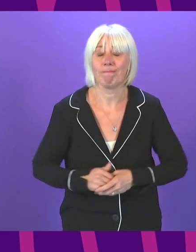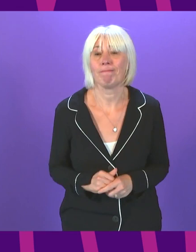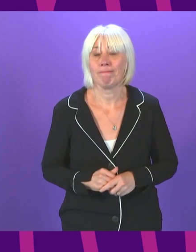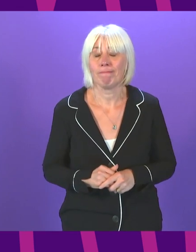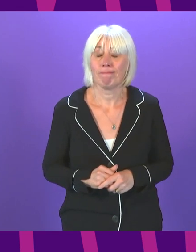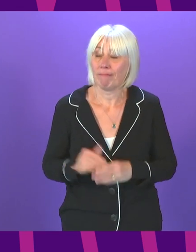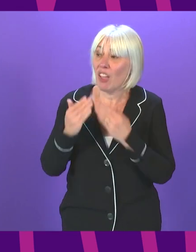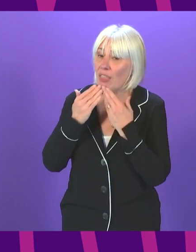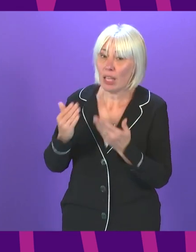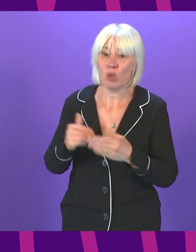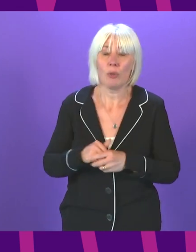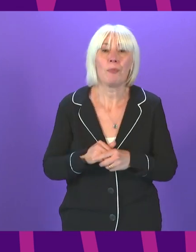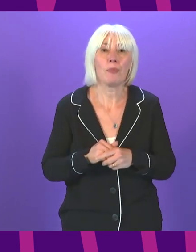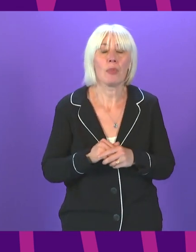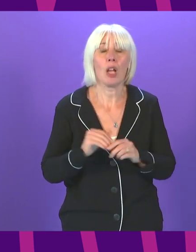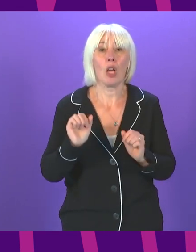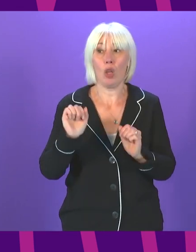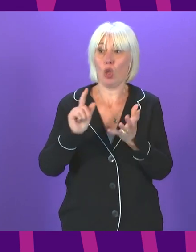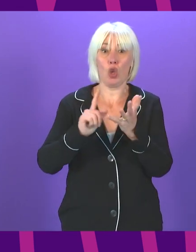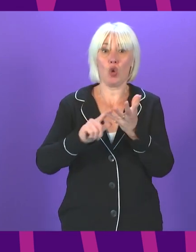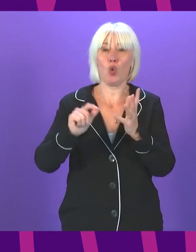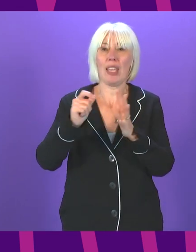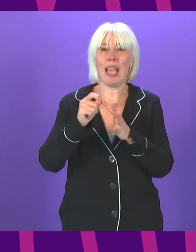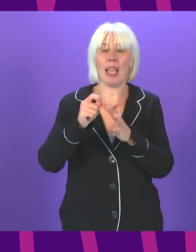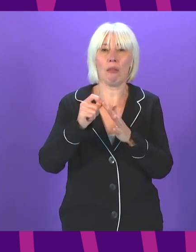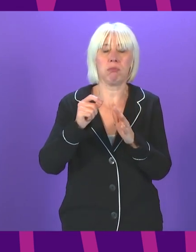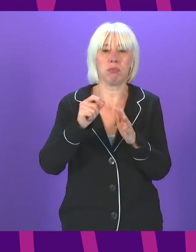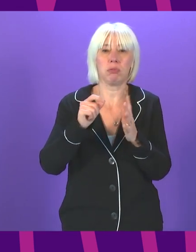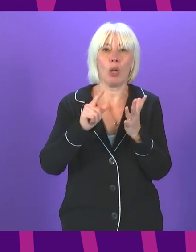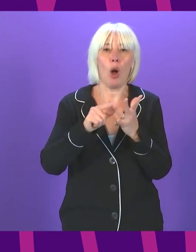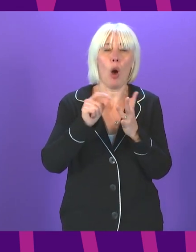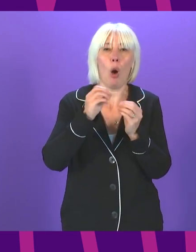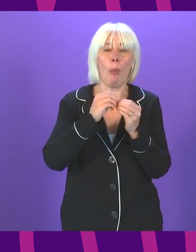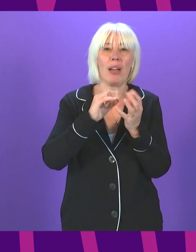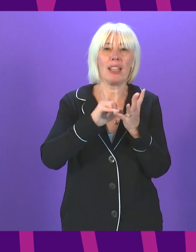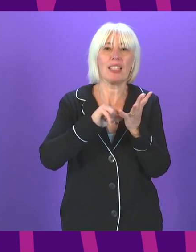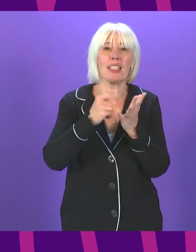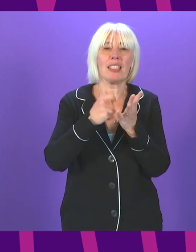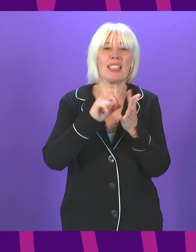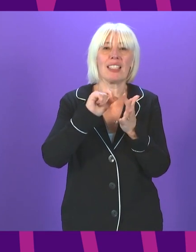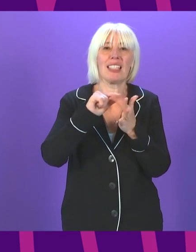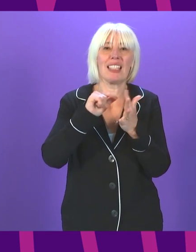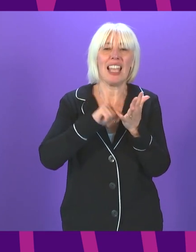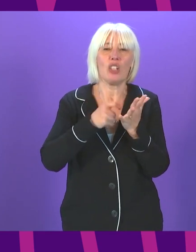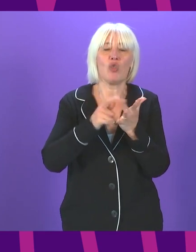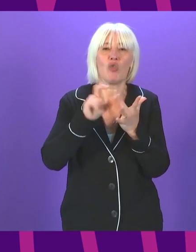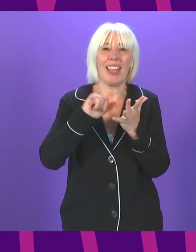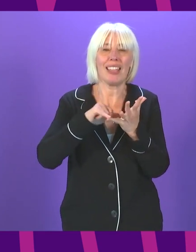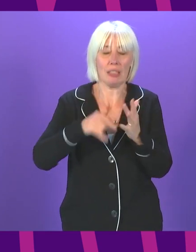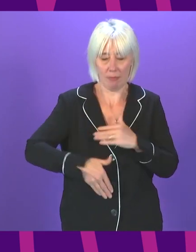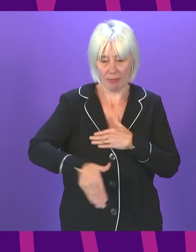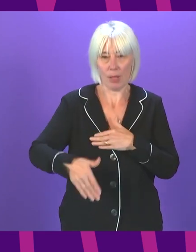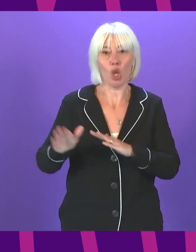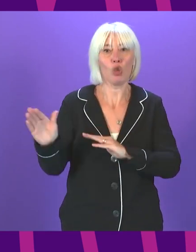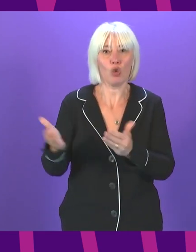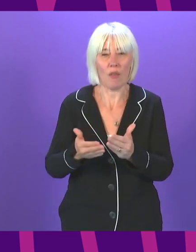The UK Obstetrics Service published research last month, which showed the number of pregnant women being admitted to hospital with COVID-19